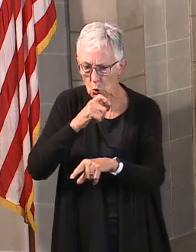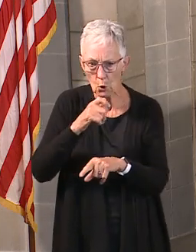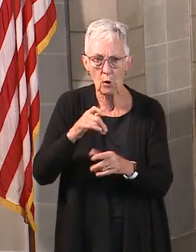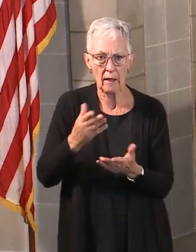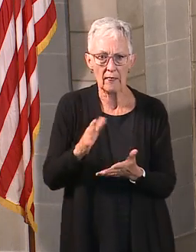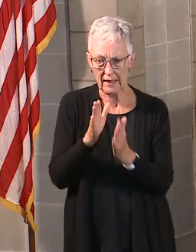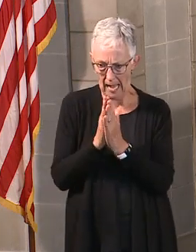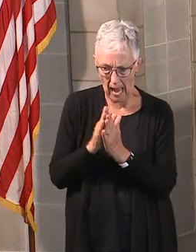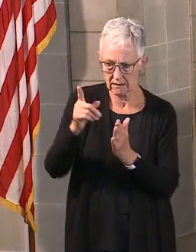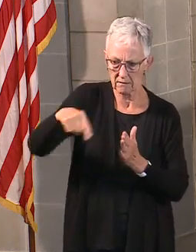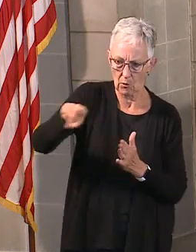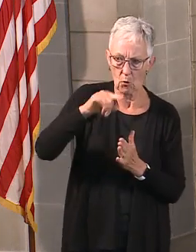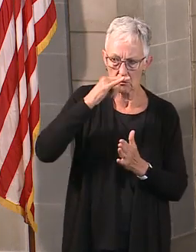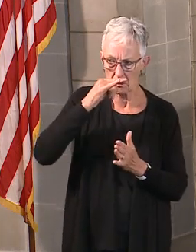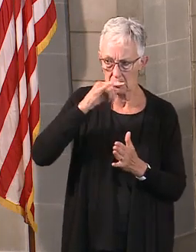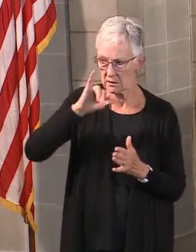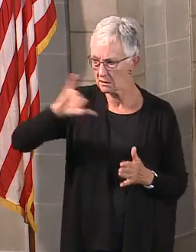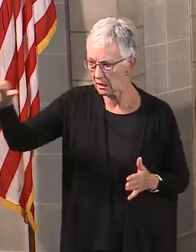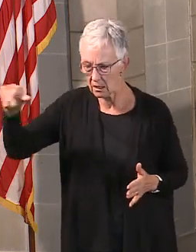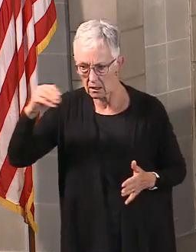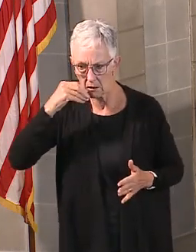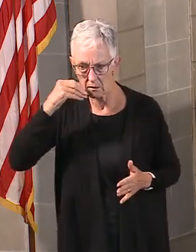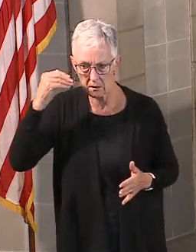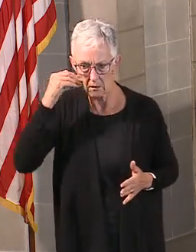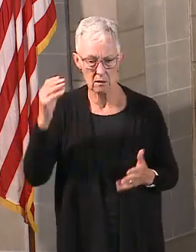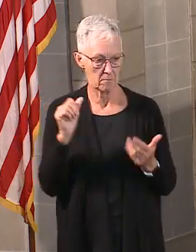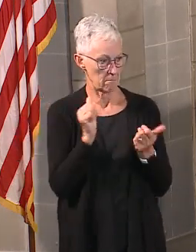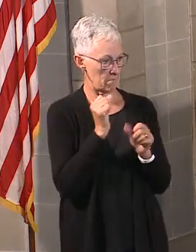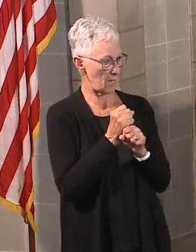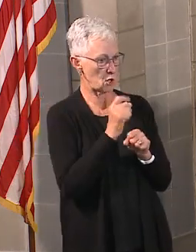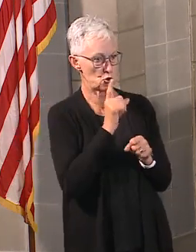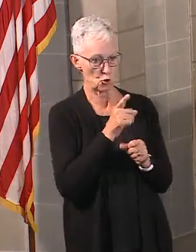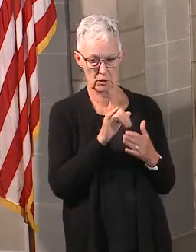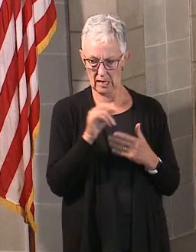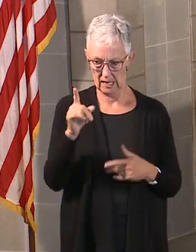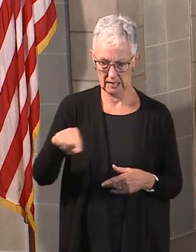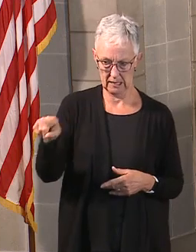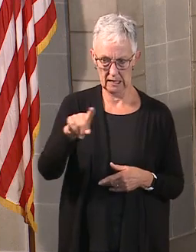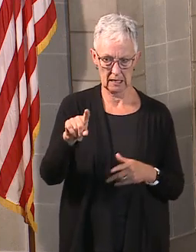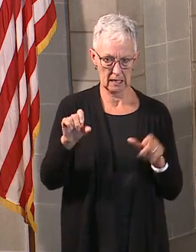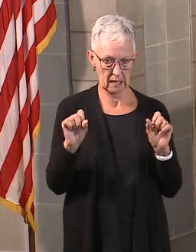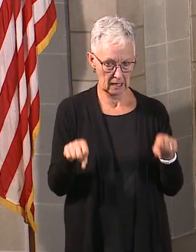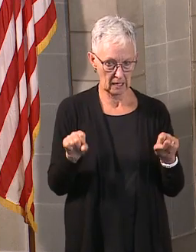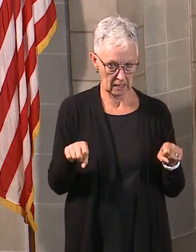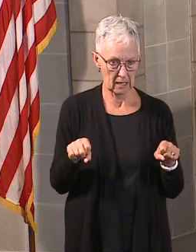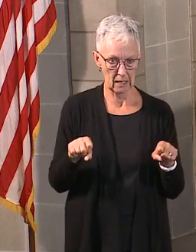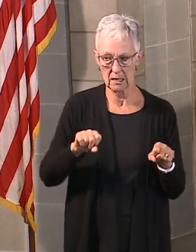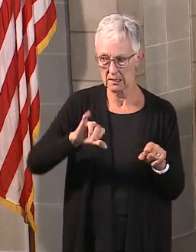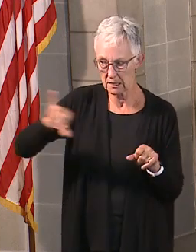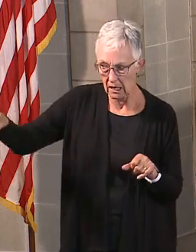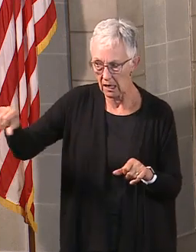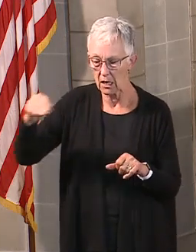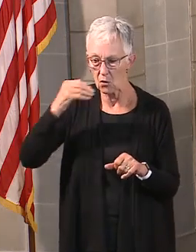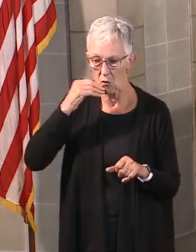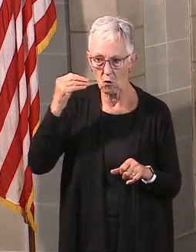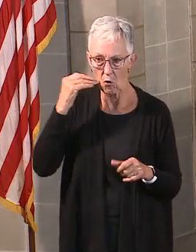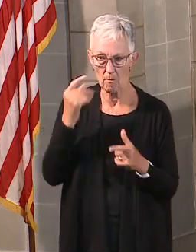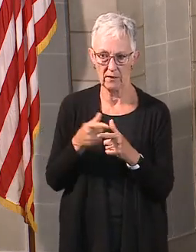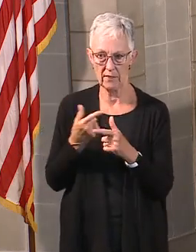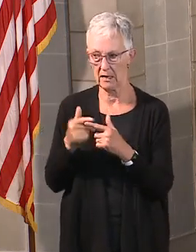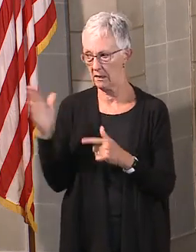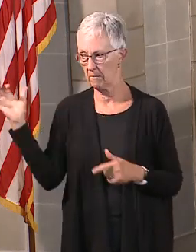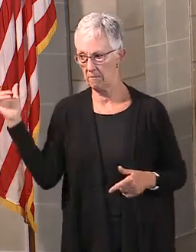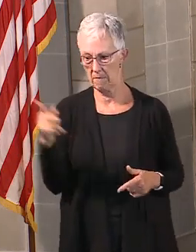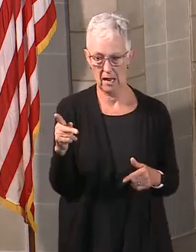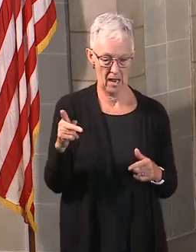someone that is positive and then try to make sure that those folks are able to go ahead and isolate and then get back to school as quickly as possible,